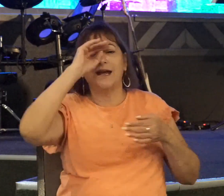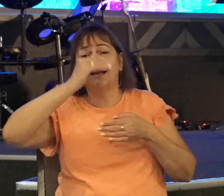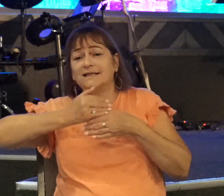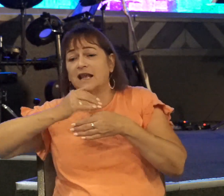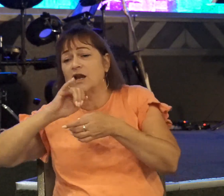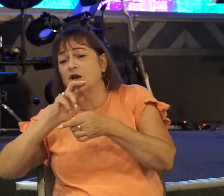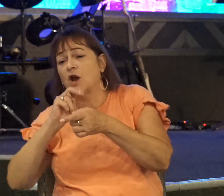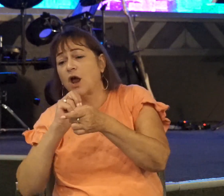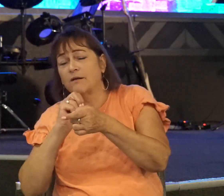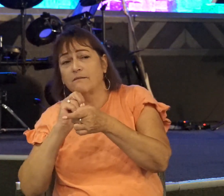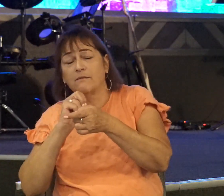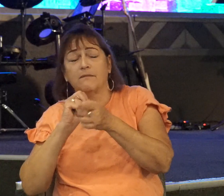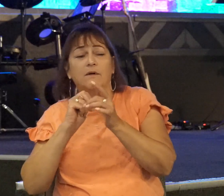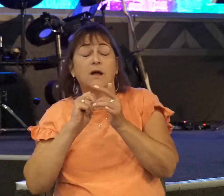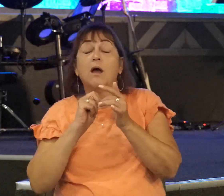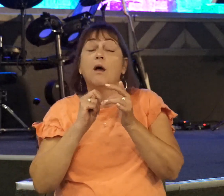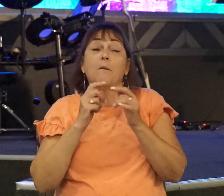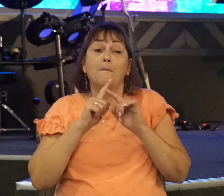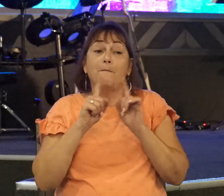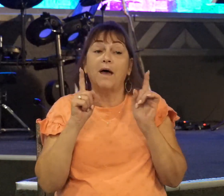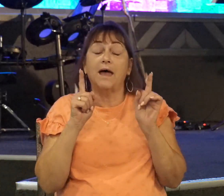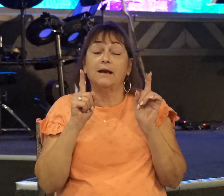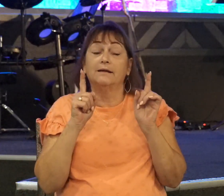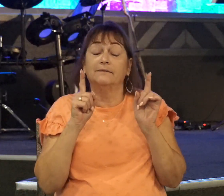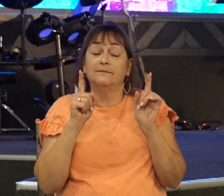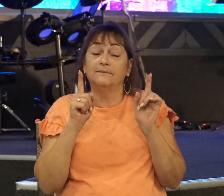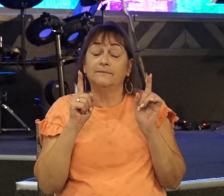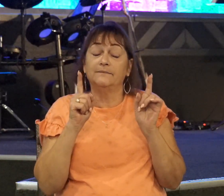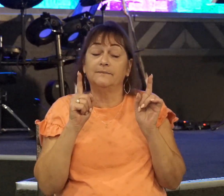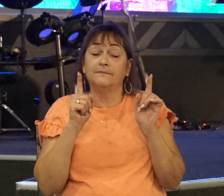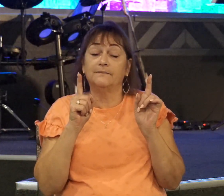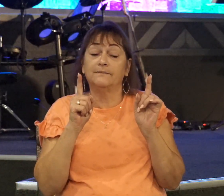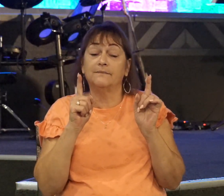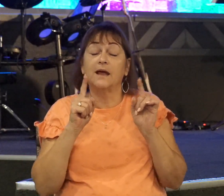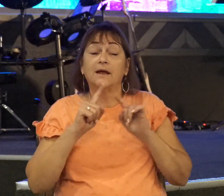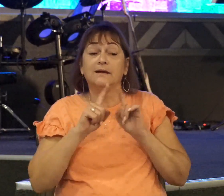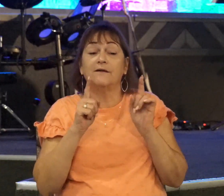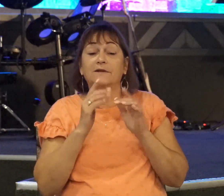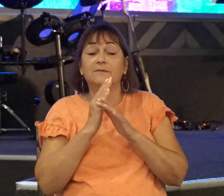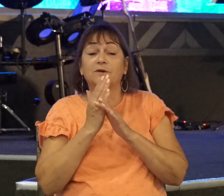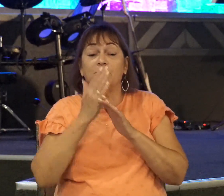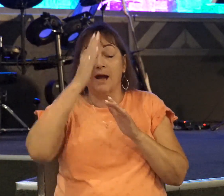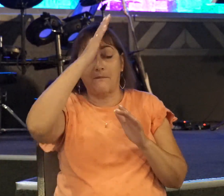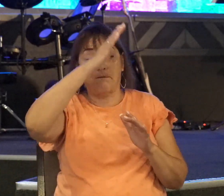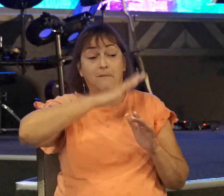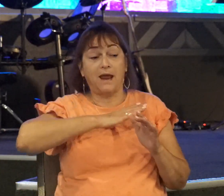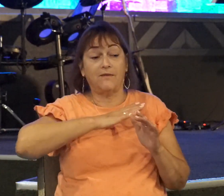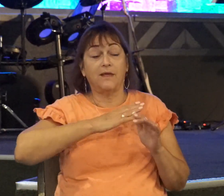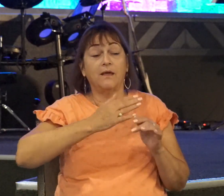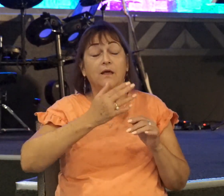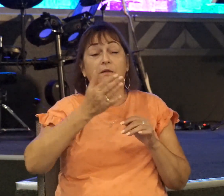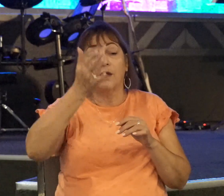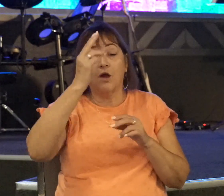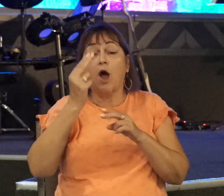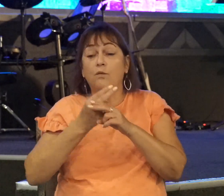Or let me put it this way. The difference between a man that God will use and a man that he won't.